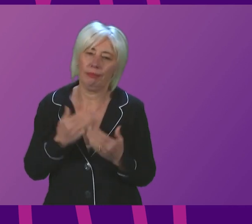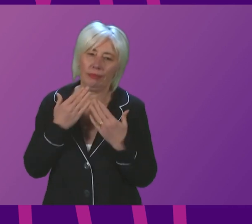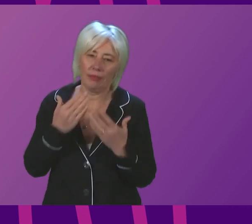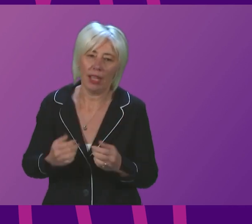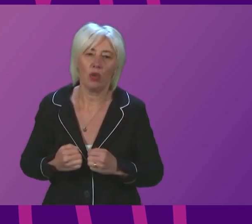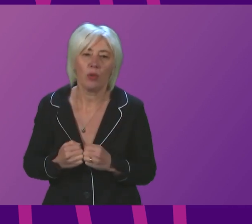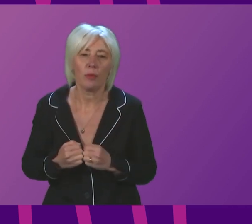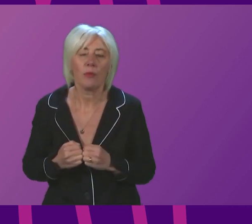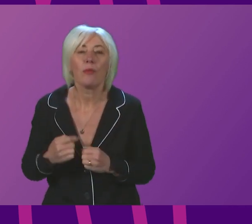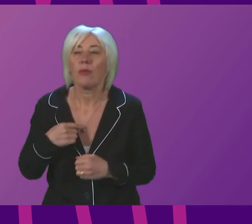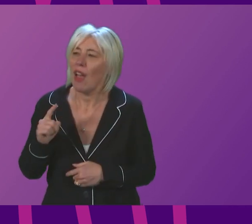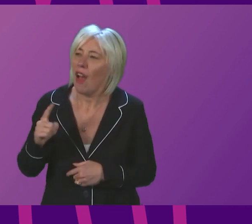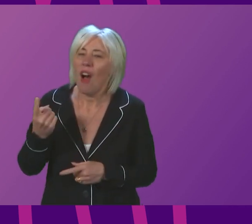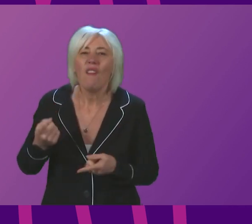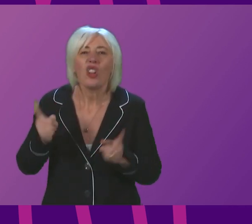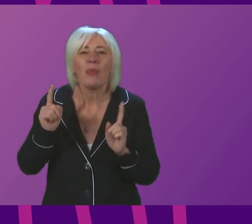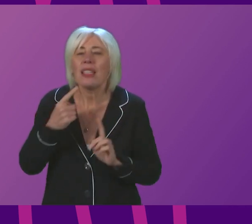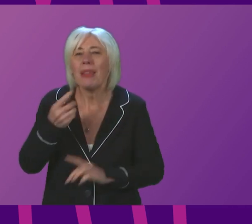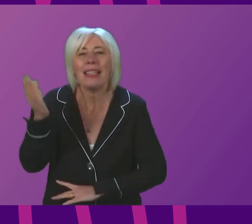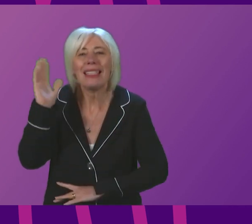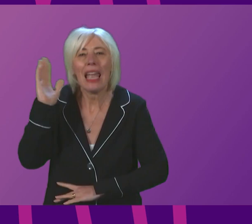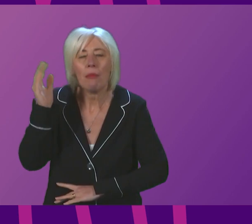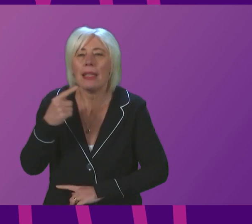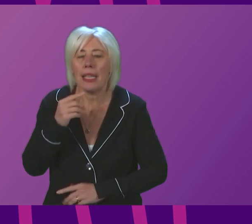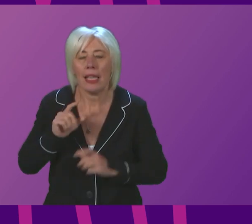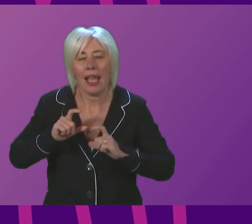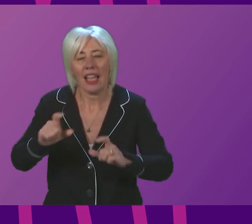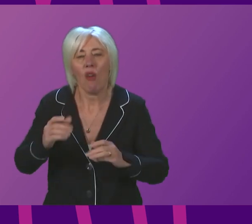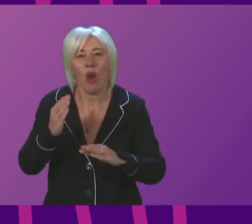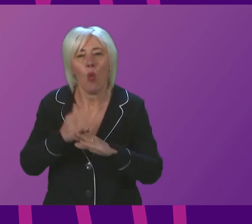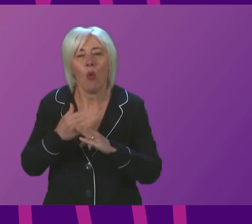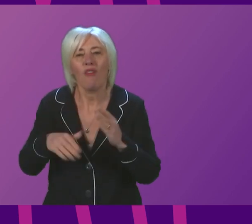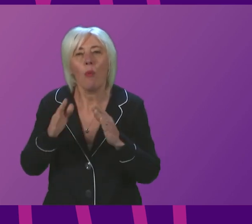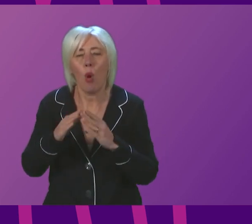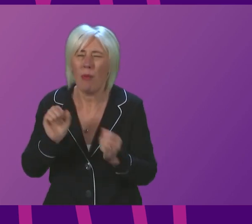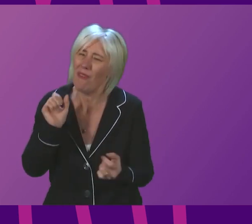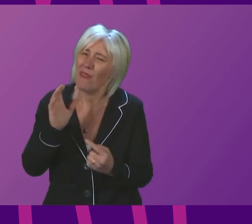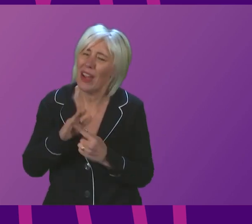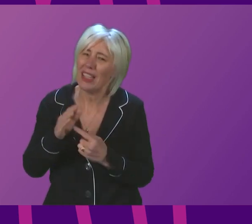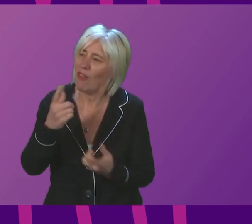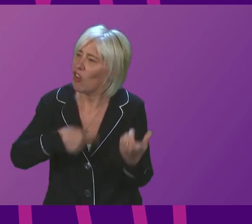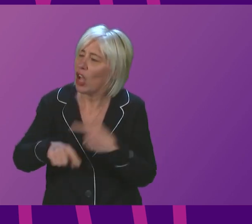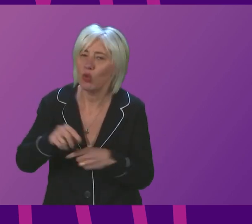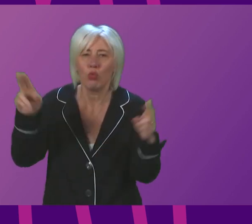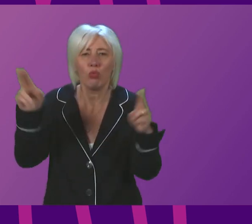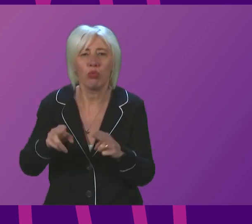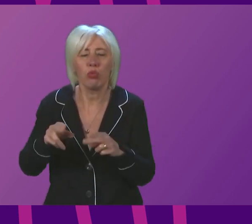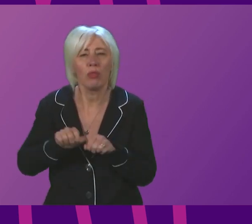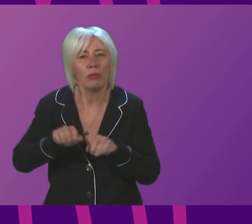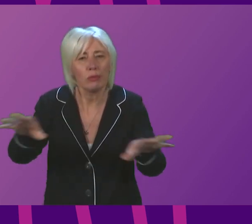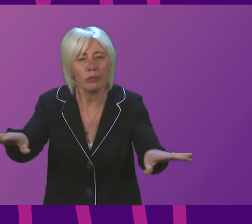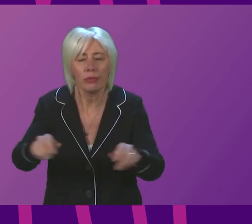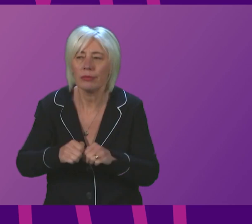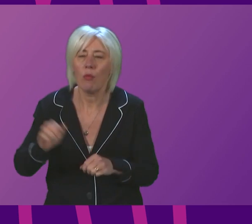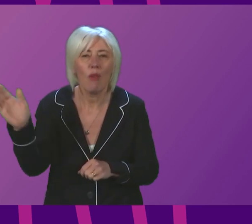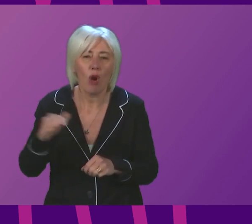As the First Minister outlined in her statement, continued home working will be a vital tool in our efforts to suppress the virus. I am sure we have all read